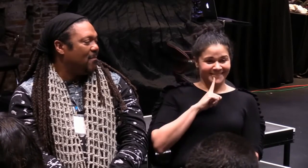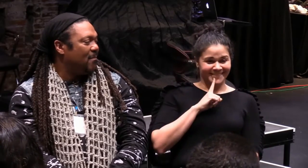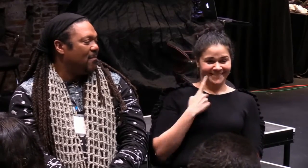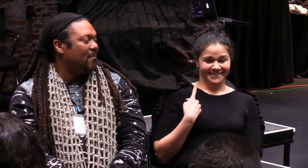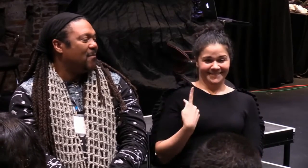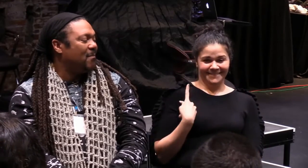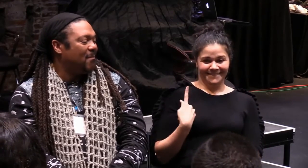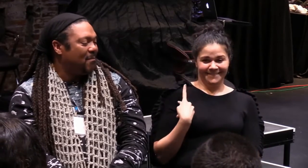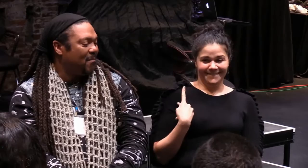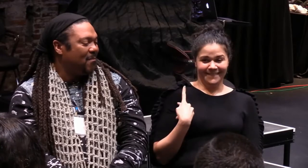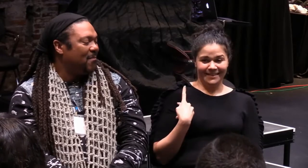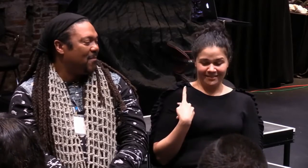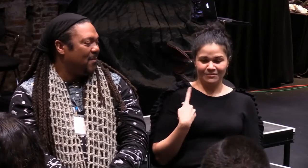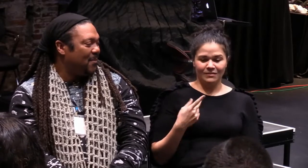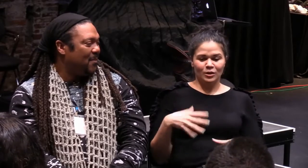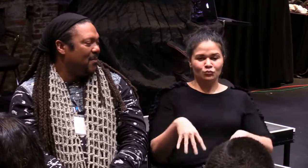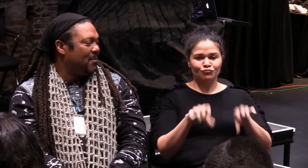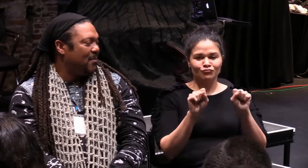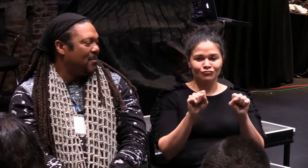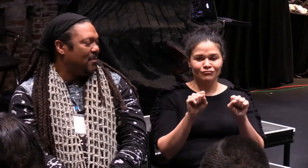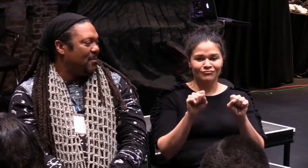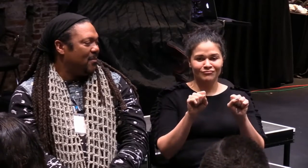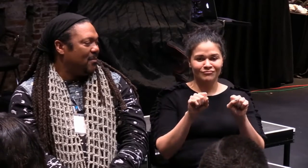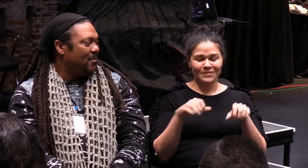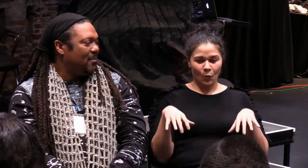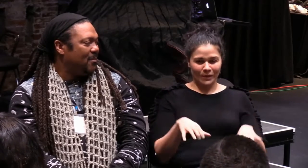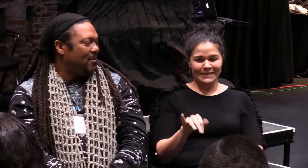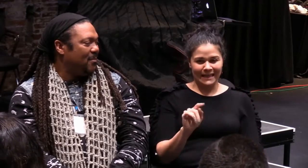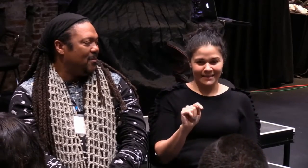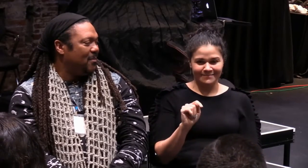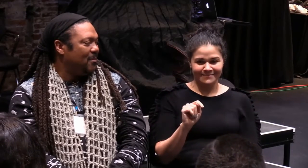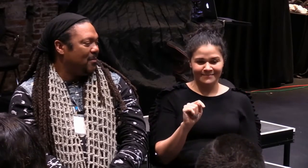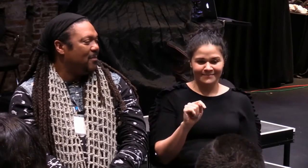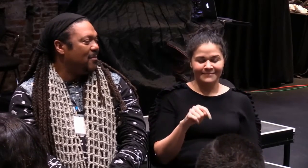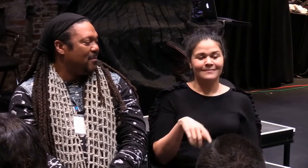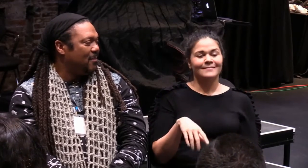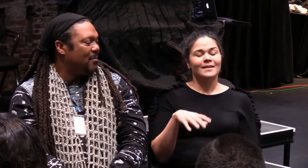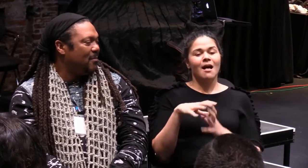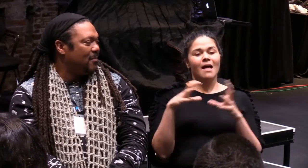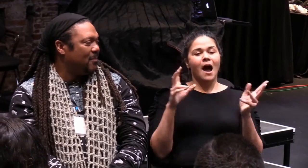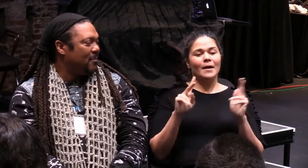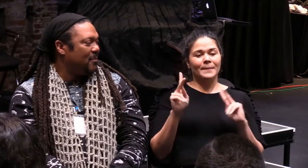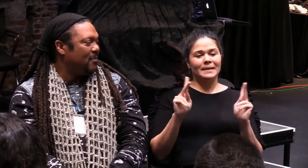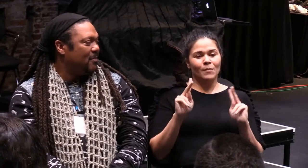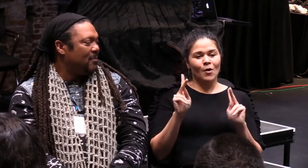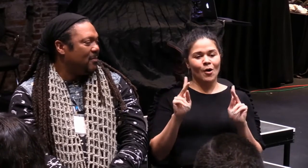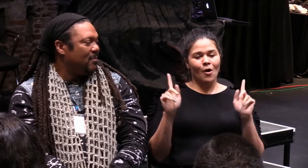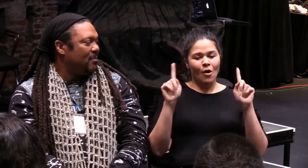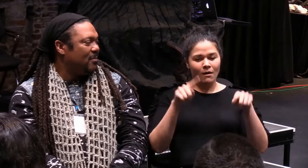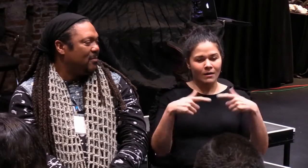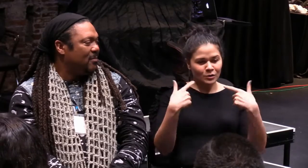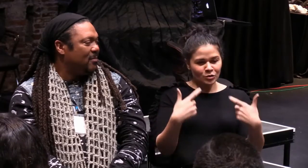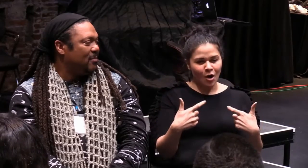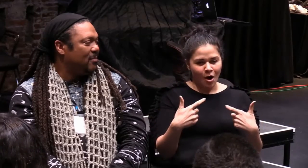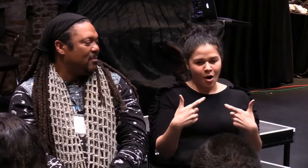second character. Both of us are deaf. And we took on those roles and made them our own.